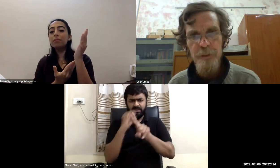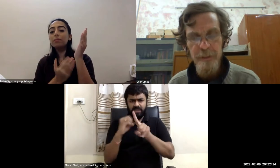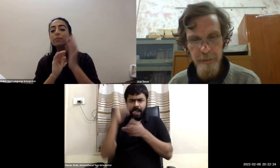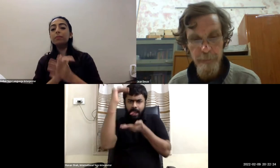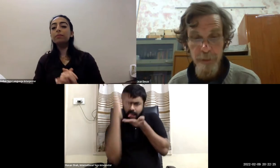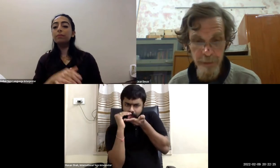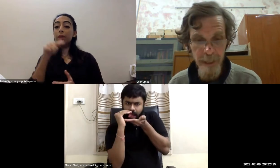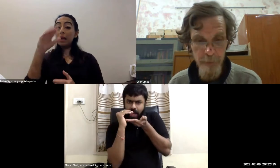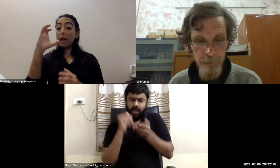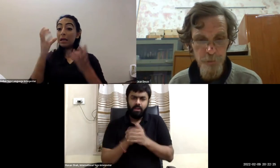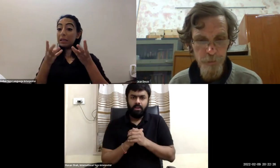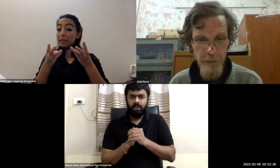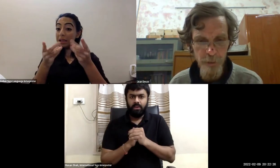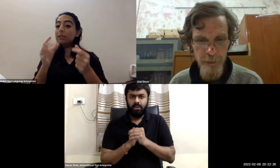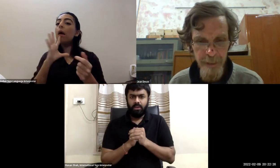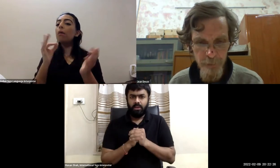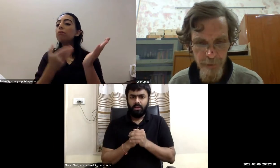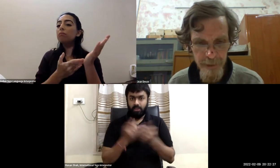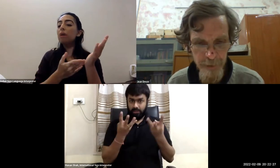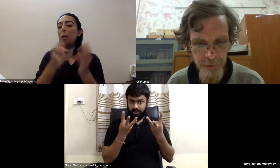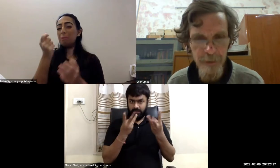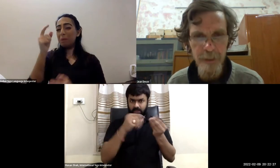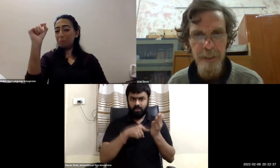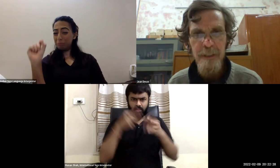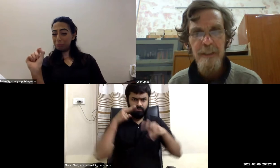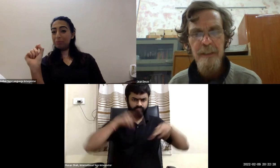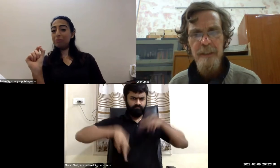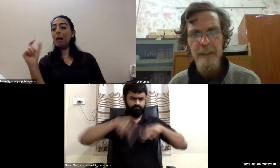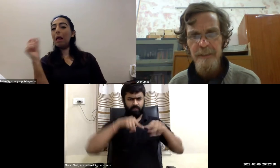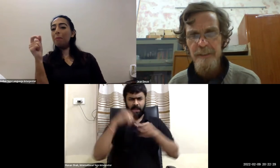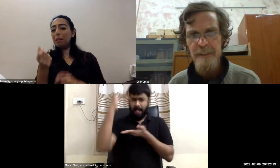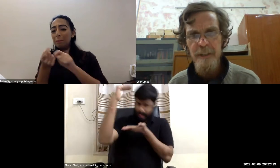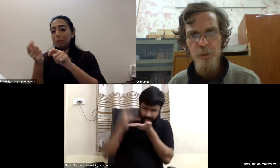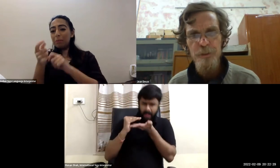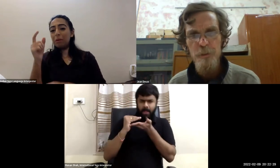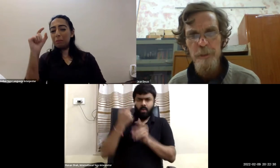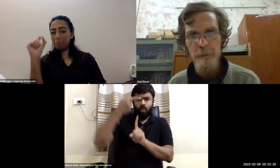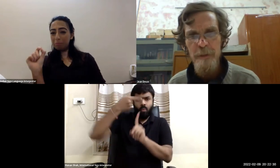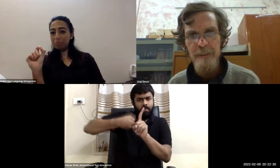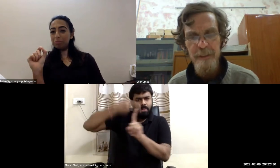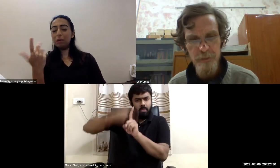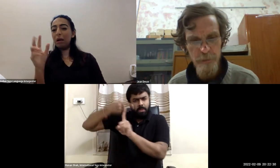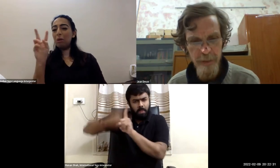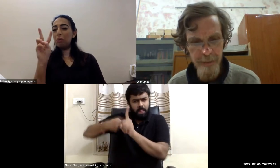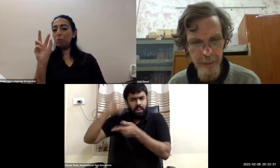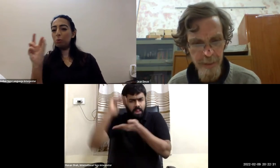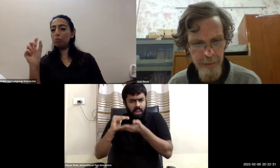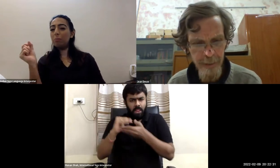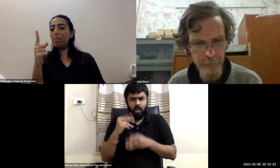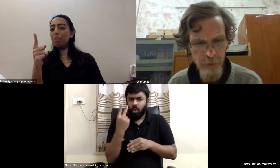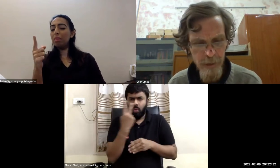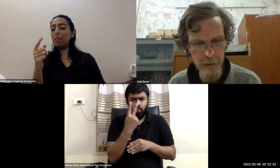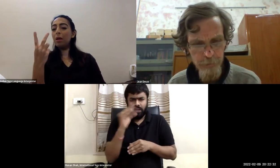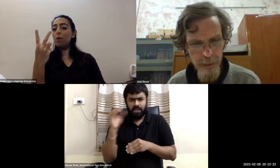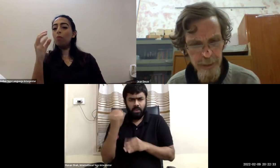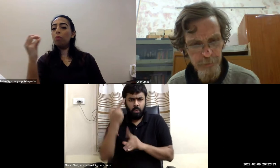i think it's still 200 rupees per month it has remained at